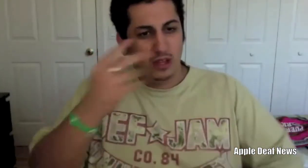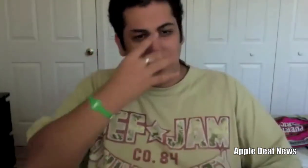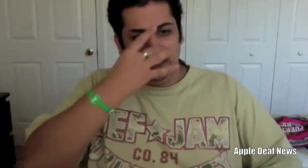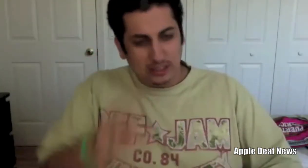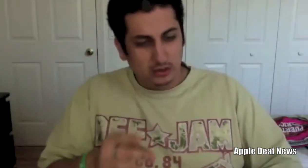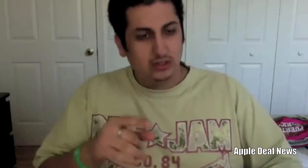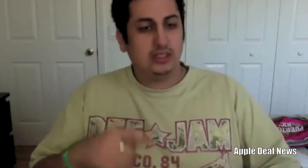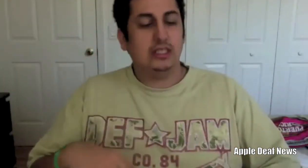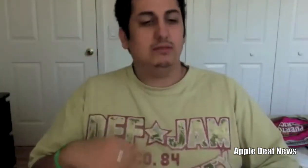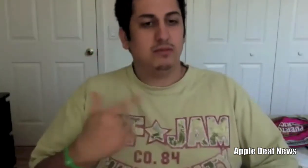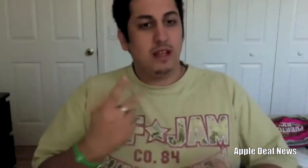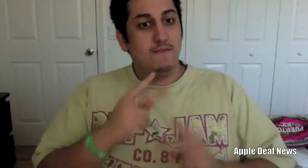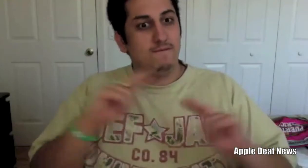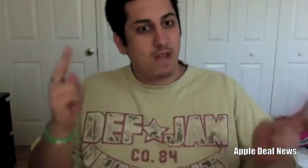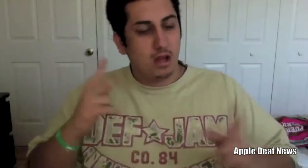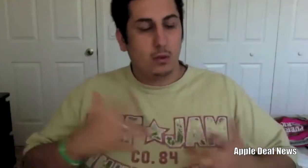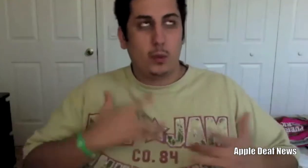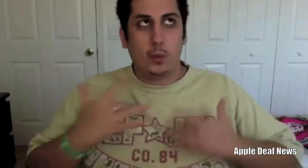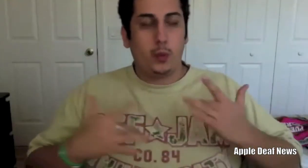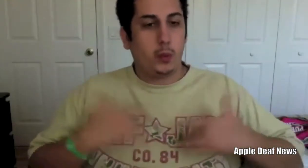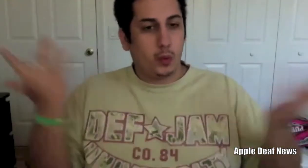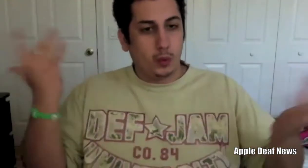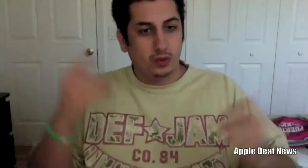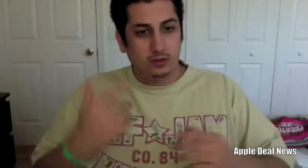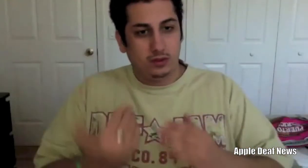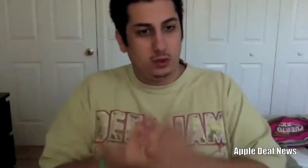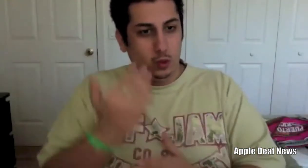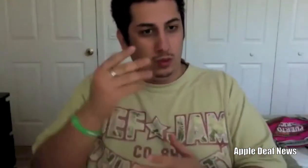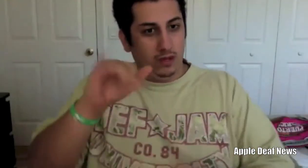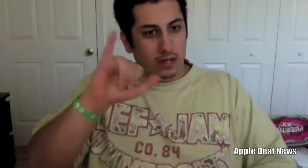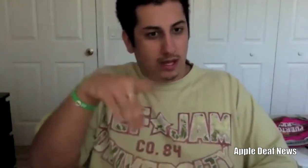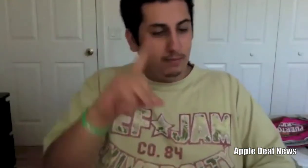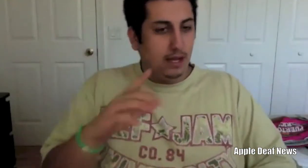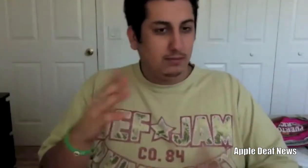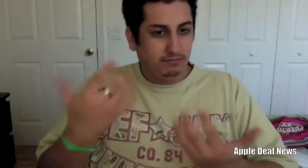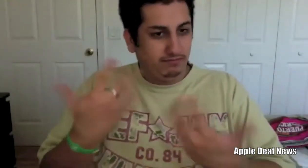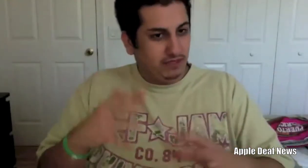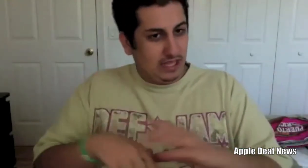so, so, so, so, so,